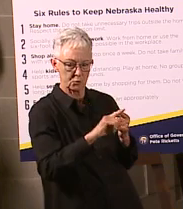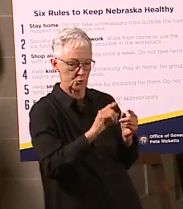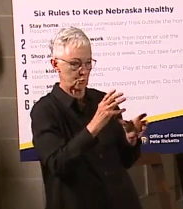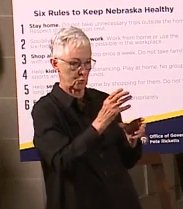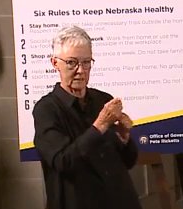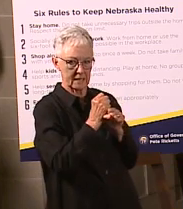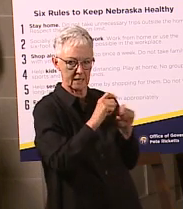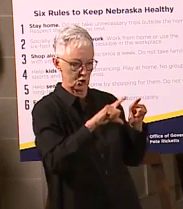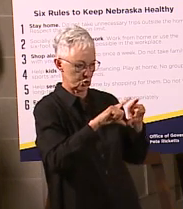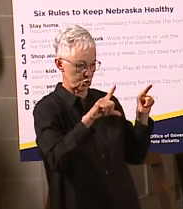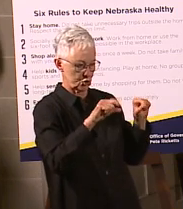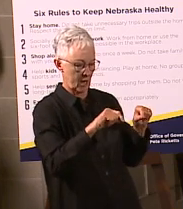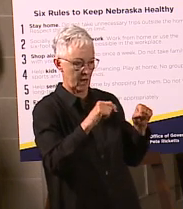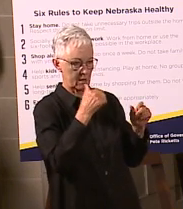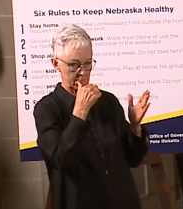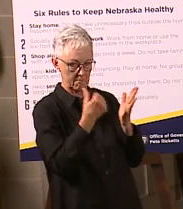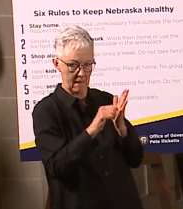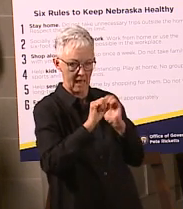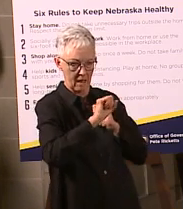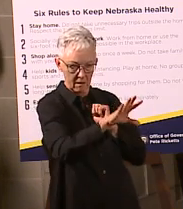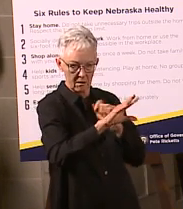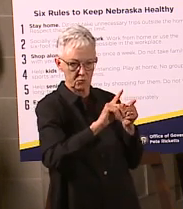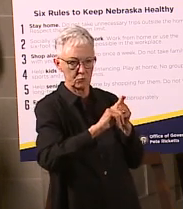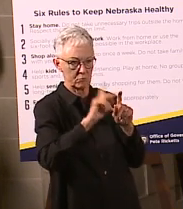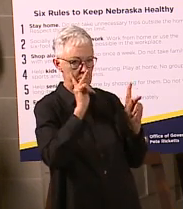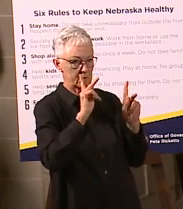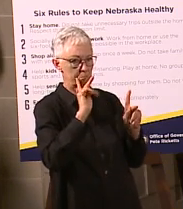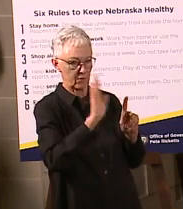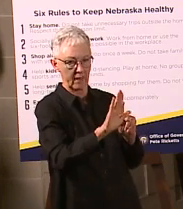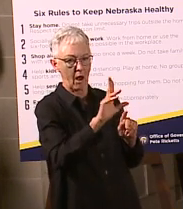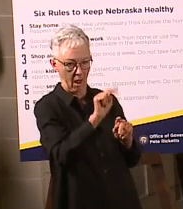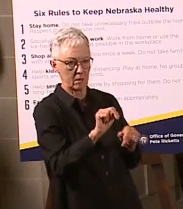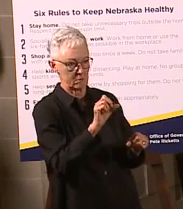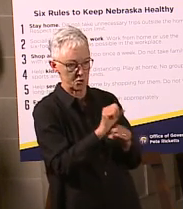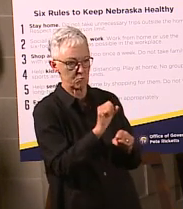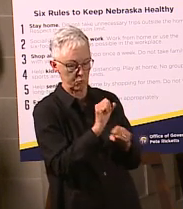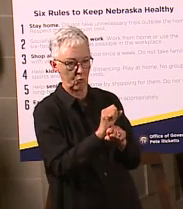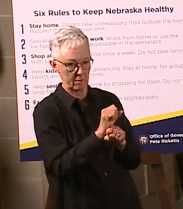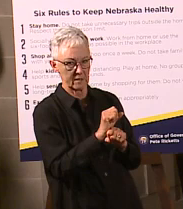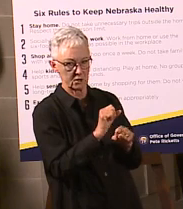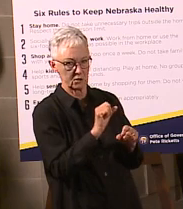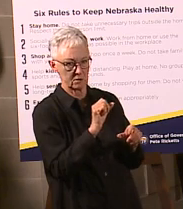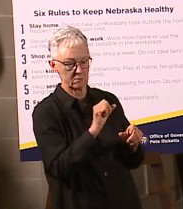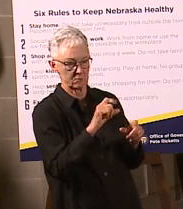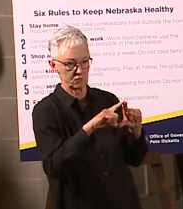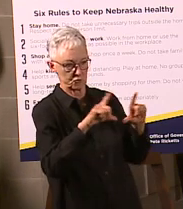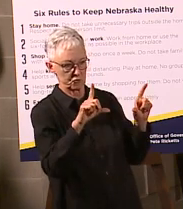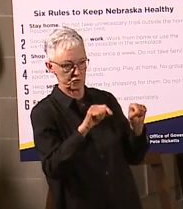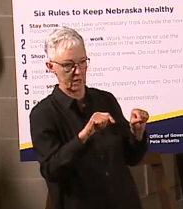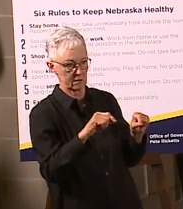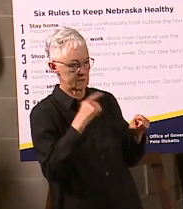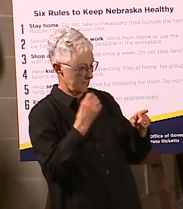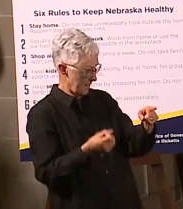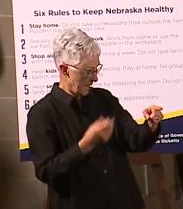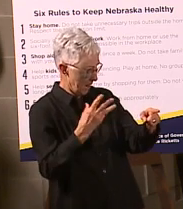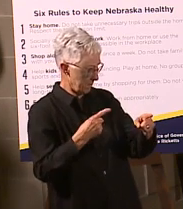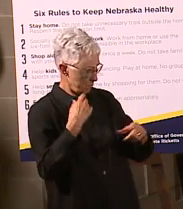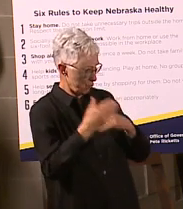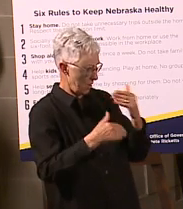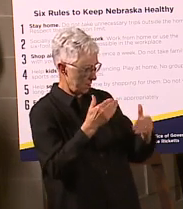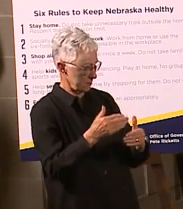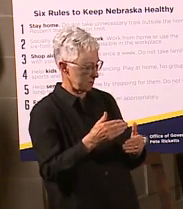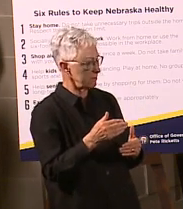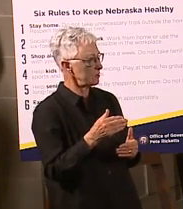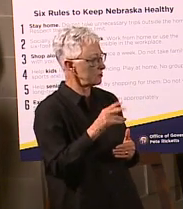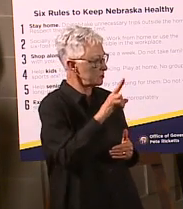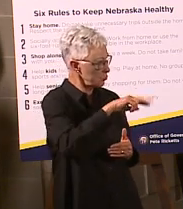are working to get these turned around. think that as the commissioner was saying, we are catching up on some of these. How many did you say we processed in the last week since I signed the executive